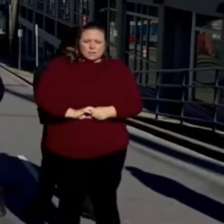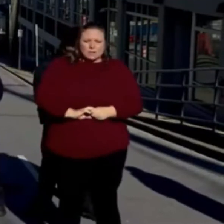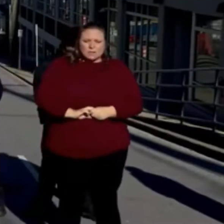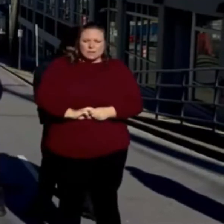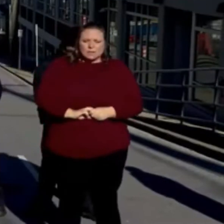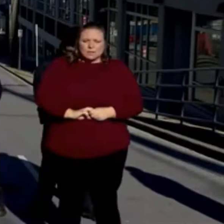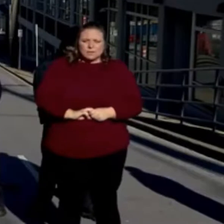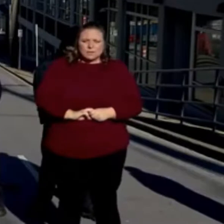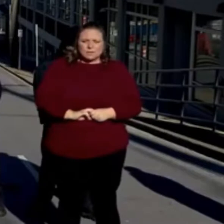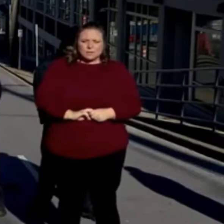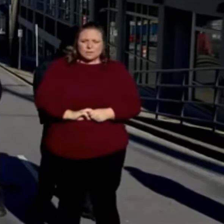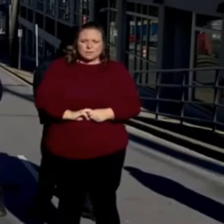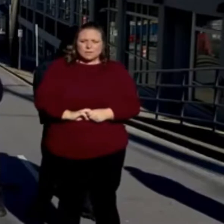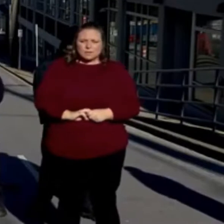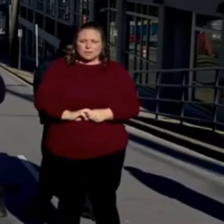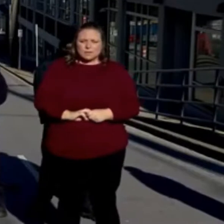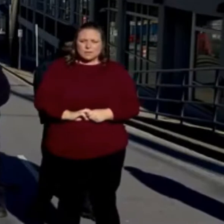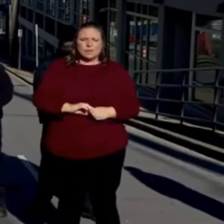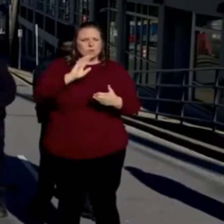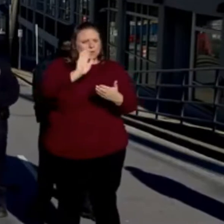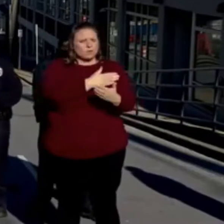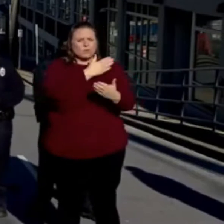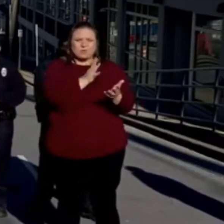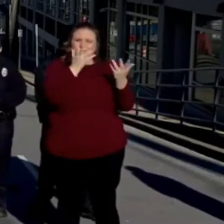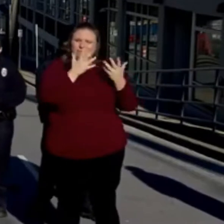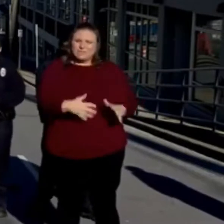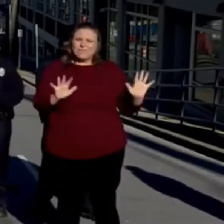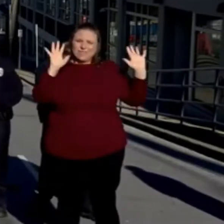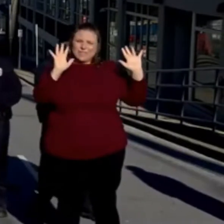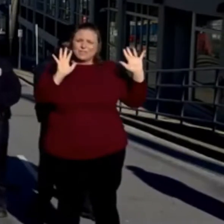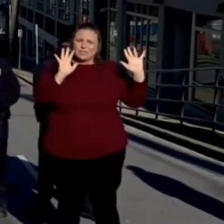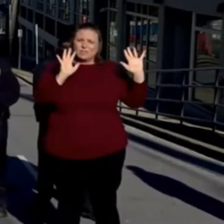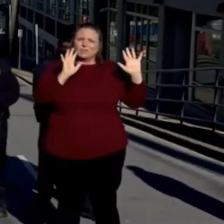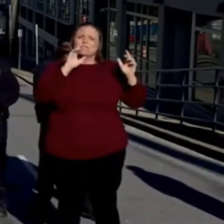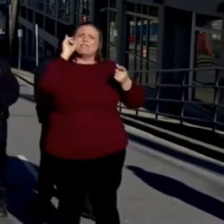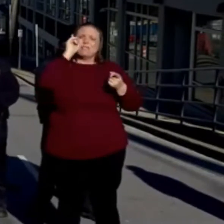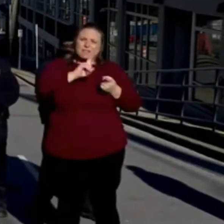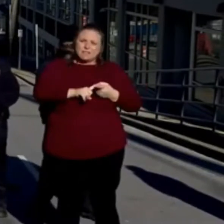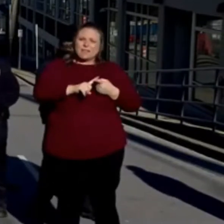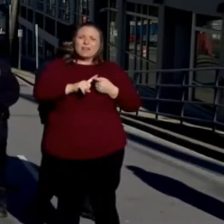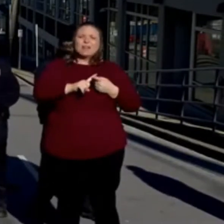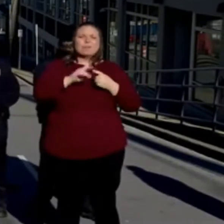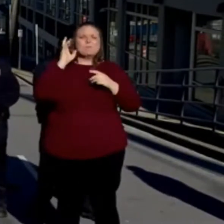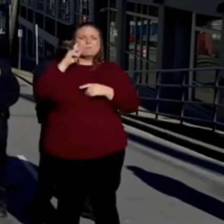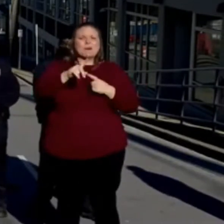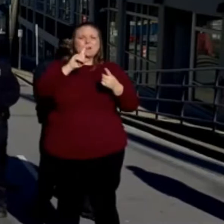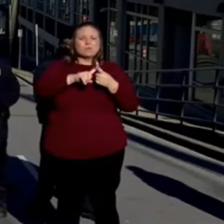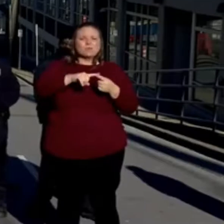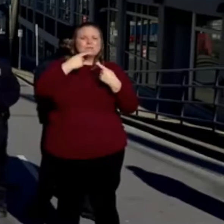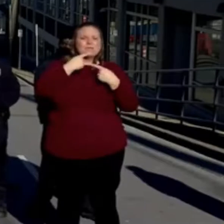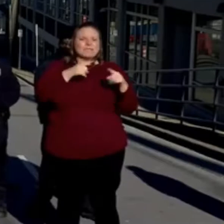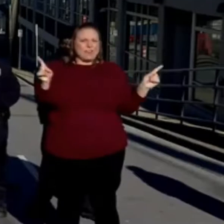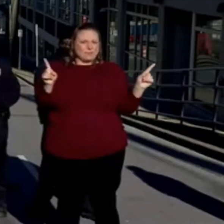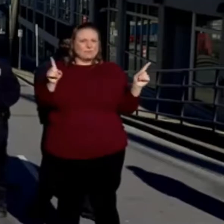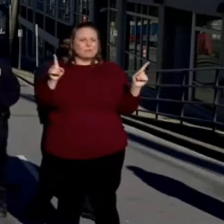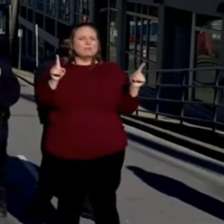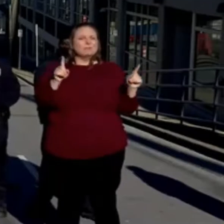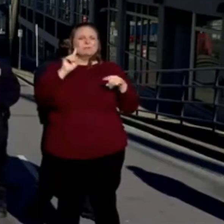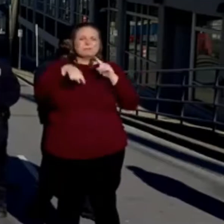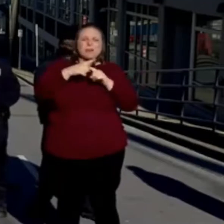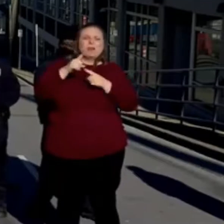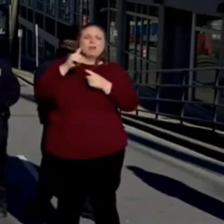after the song, it continued to go back to the announcement for a little while.